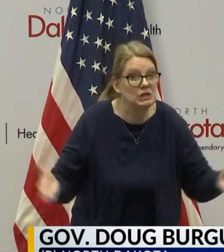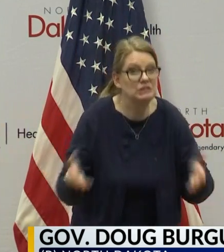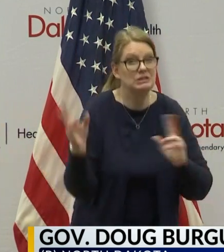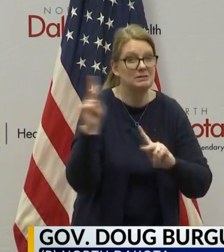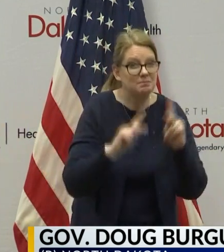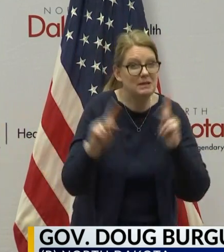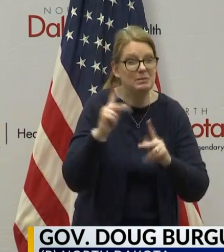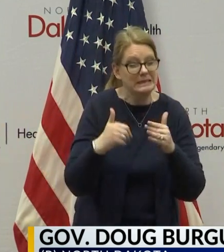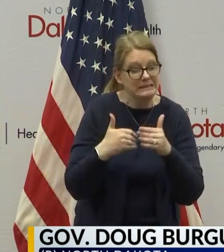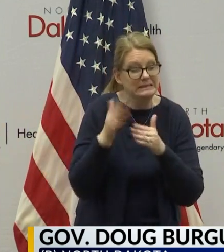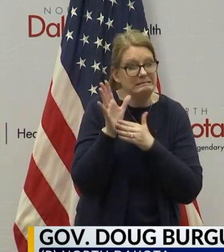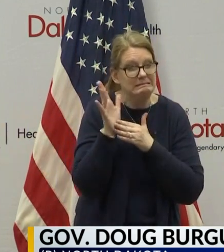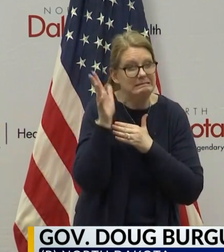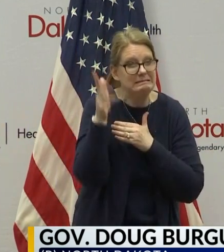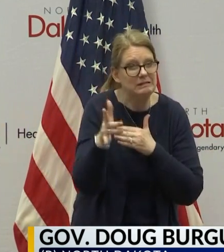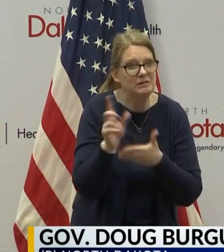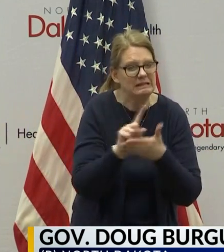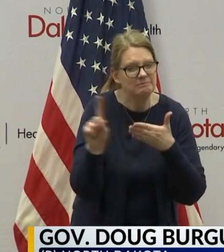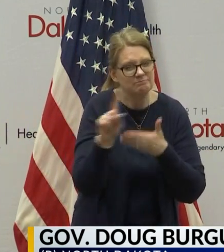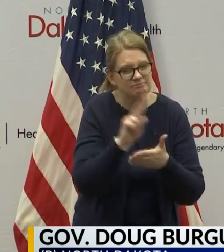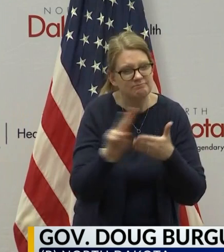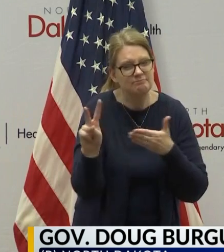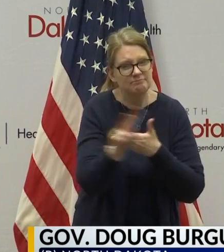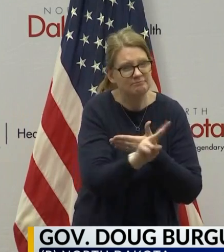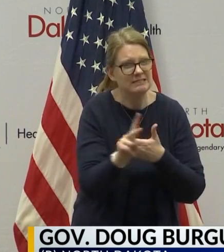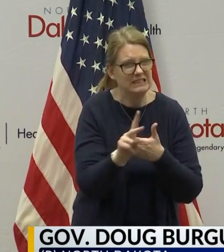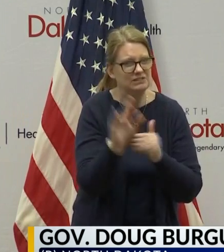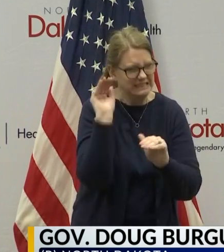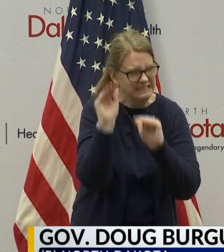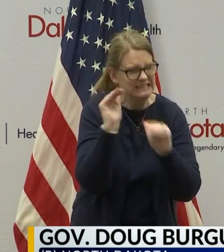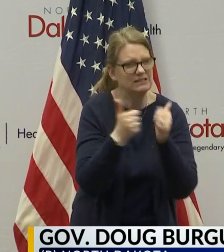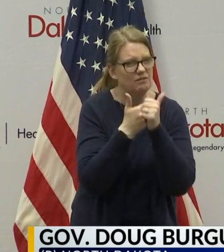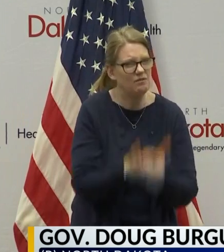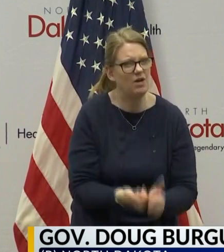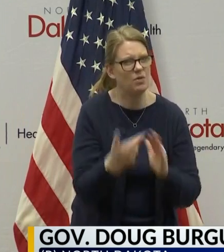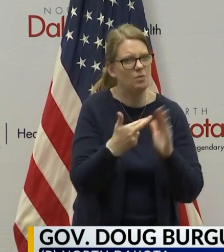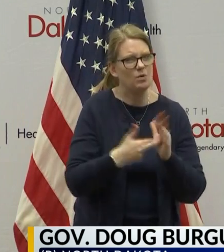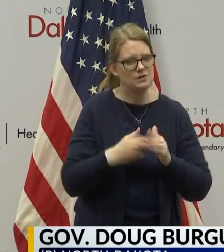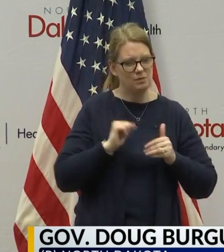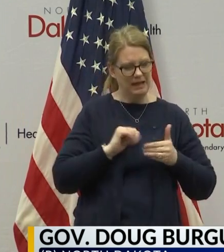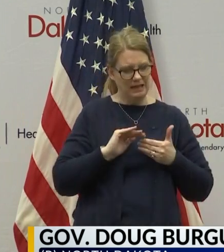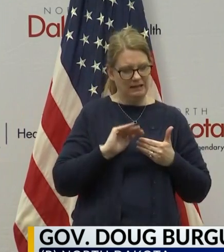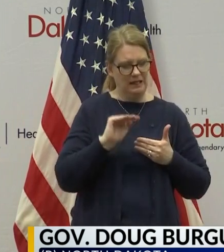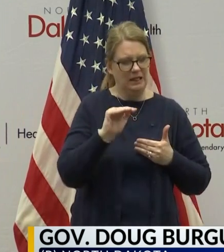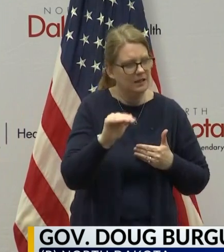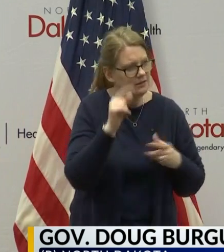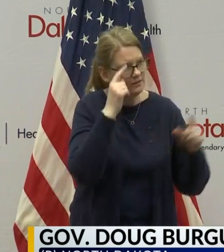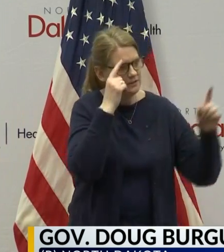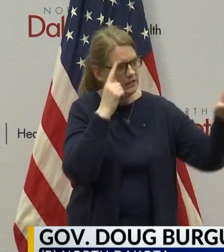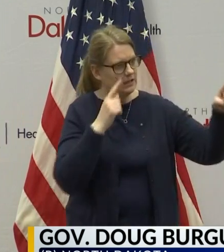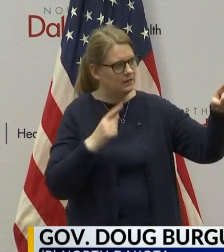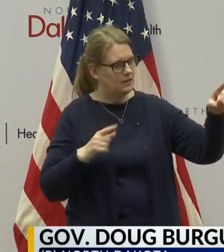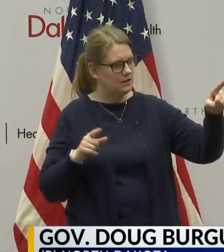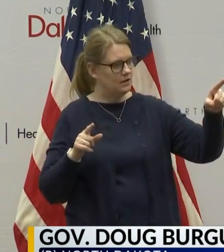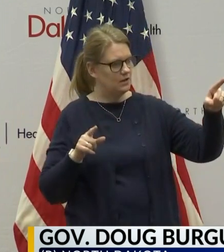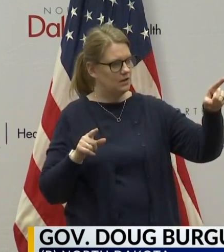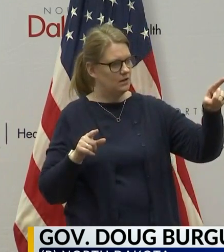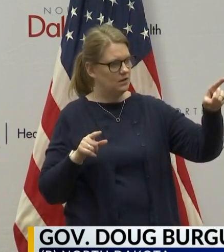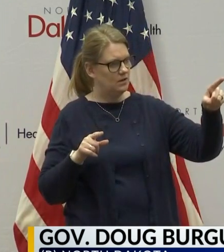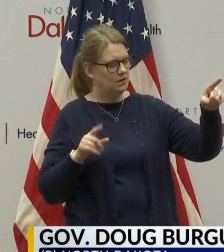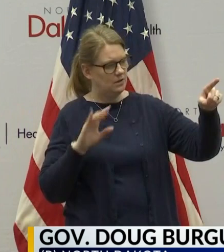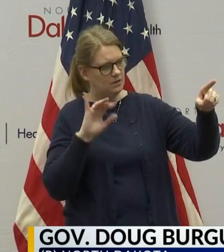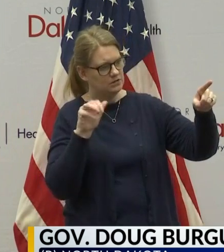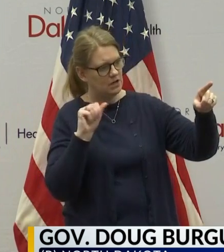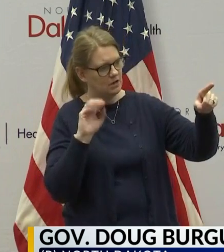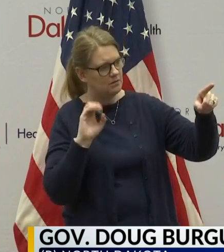ahead. This is when we can really make a difference on keeping that curve flat in the next few weeks. If I may want to follow up on that then. Since we